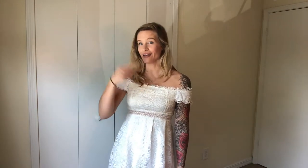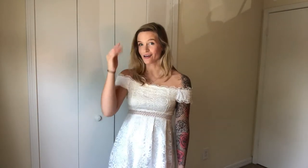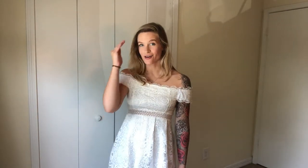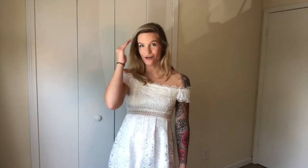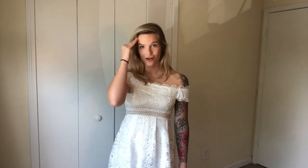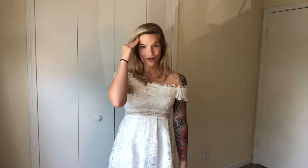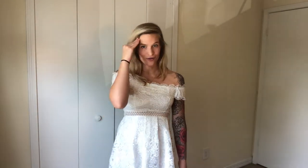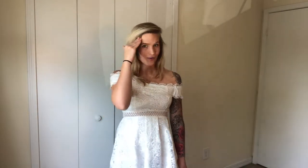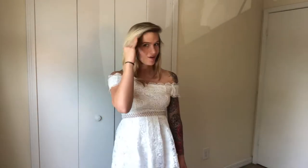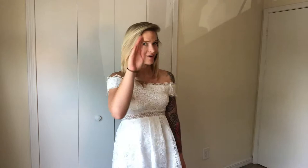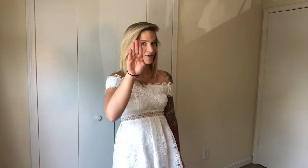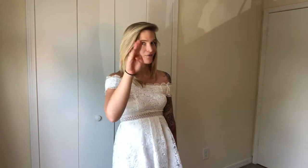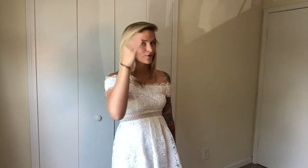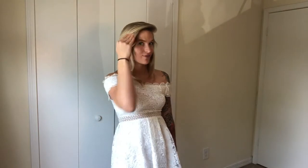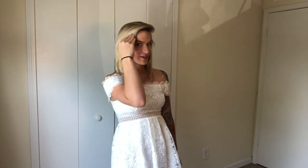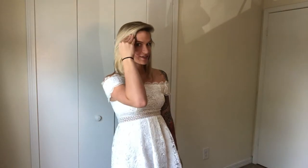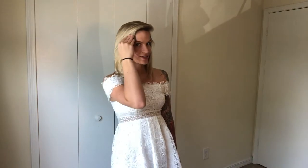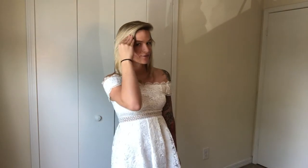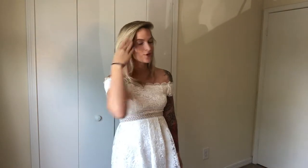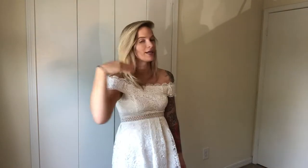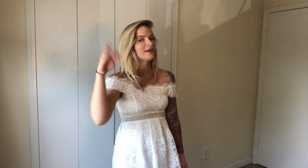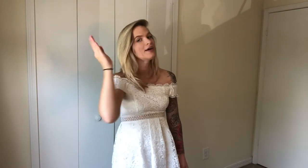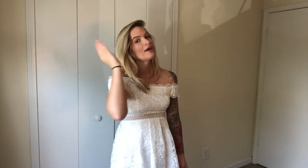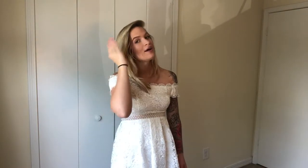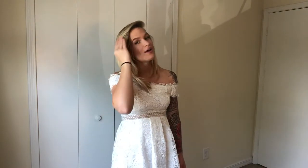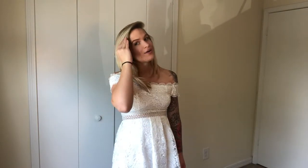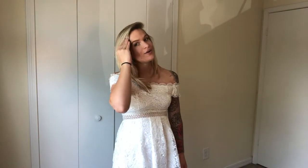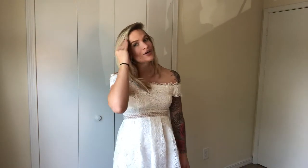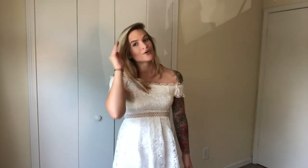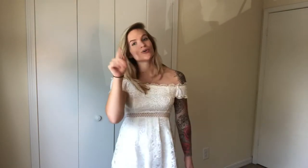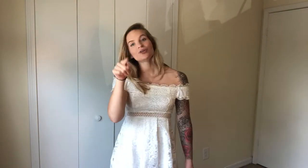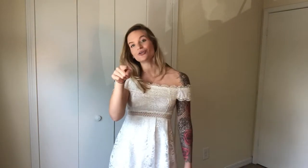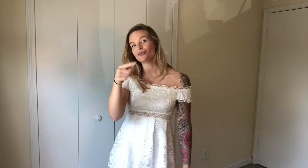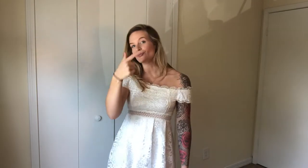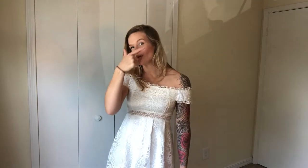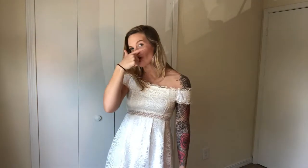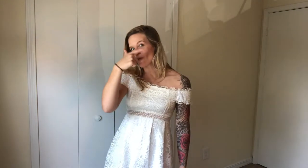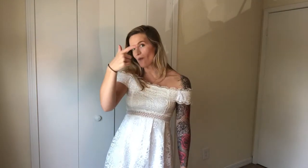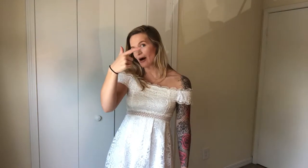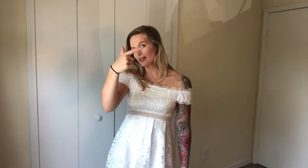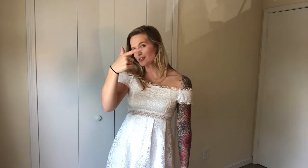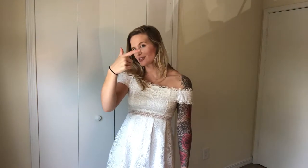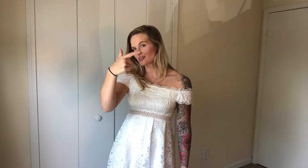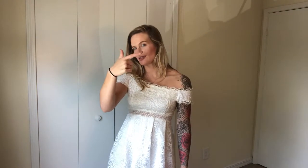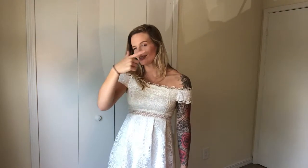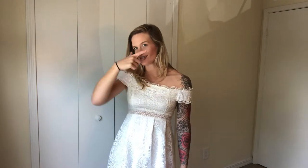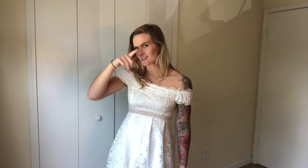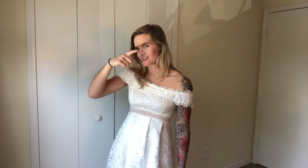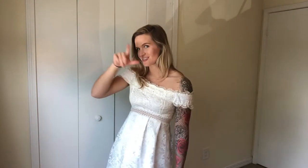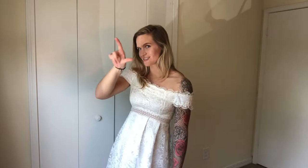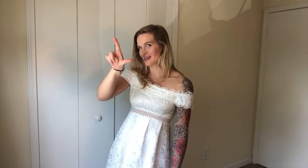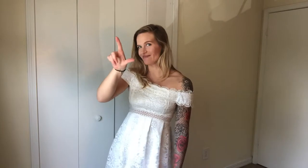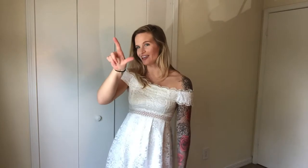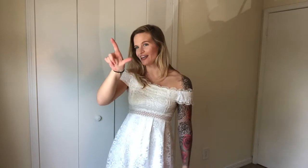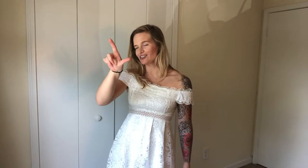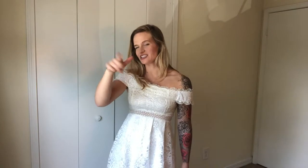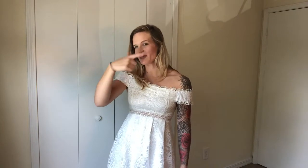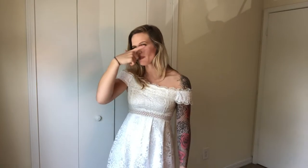know, all four fingers to your forehead, know you watched, it's kind of an L shape,